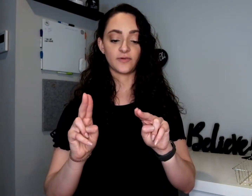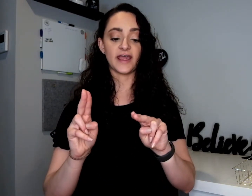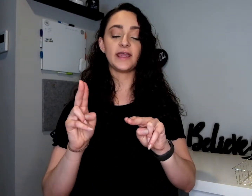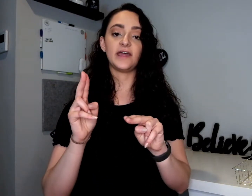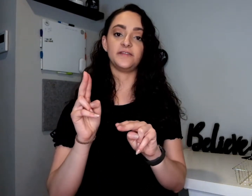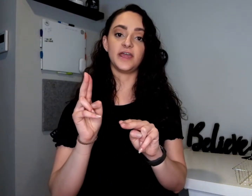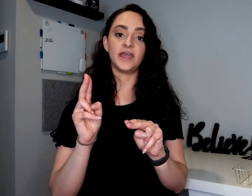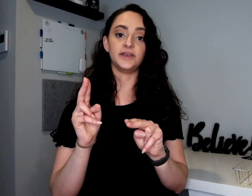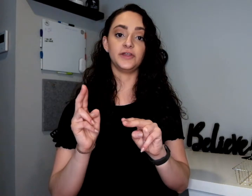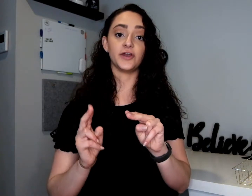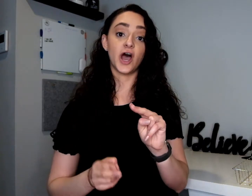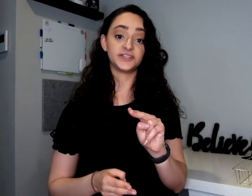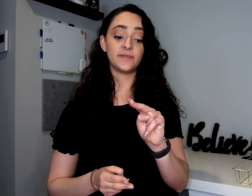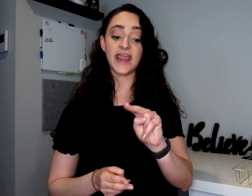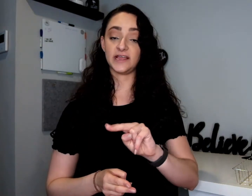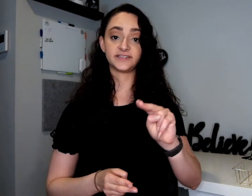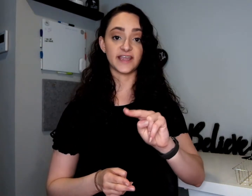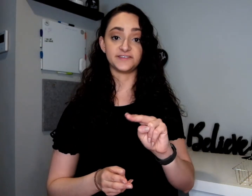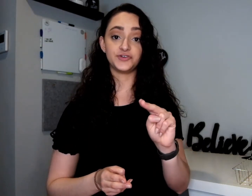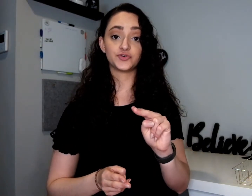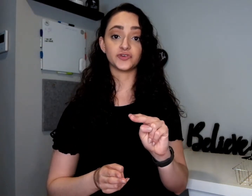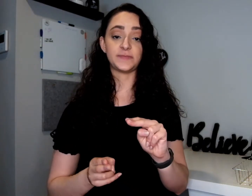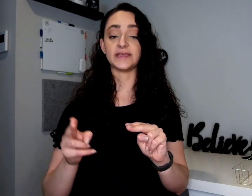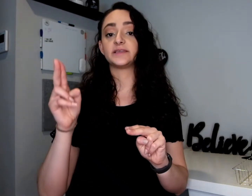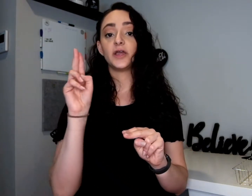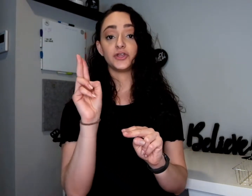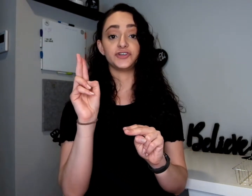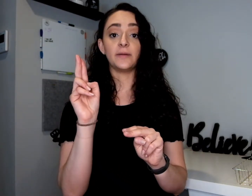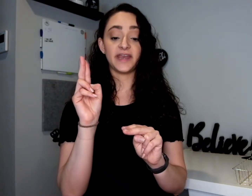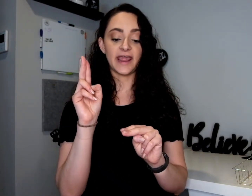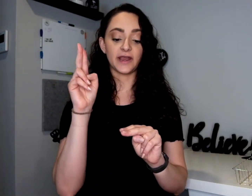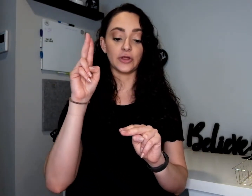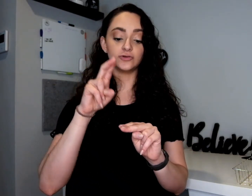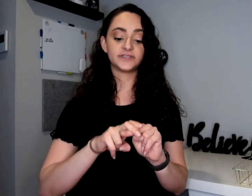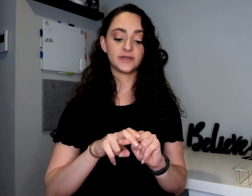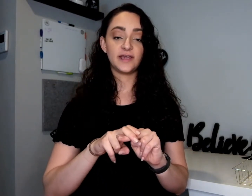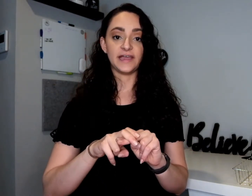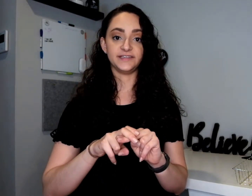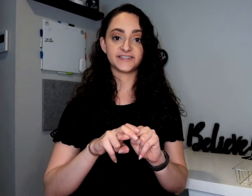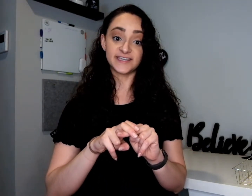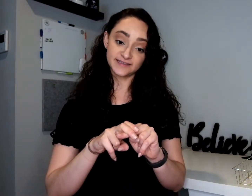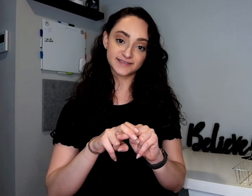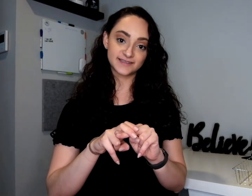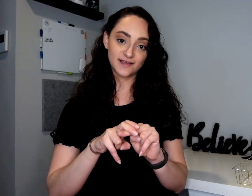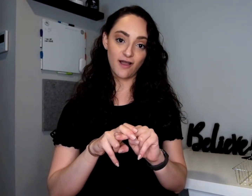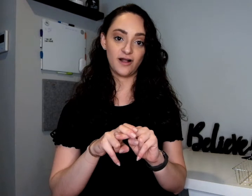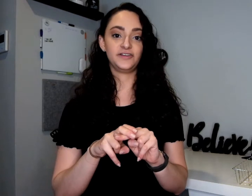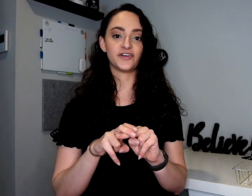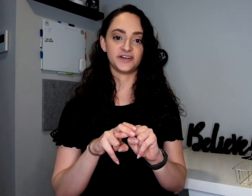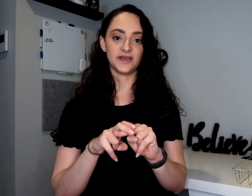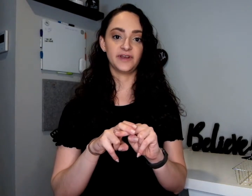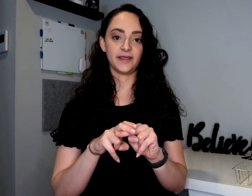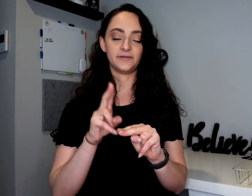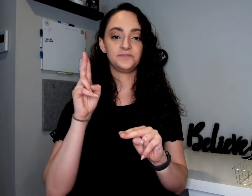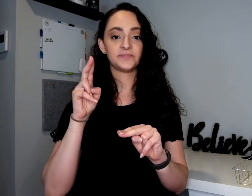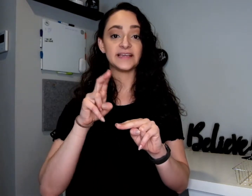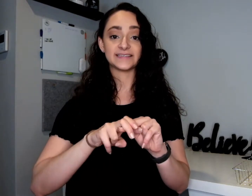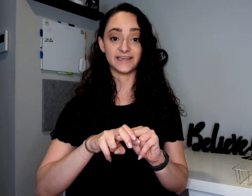right? And then your non-dominant hand stays in neutral space, your dominant hand goes and sits on your non-dominant hand. Sit.